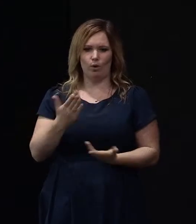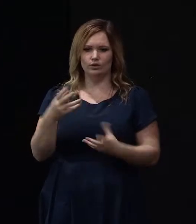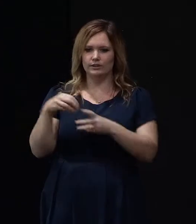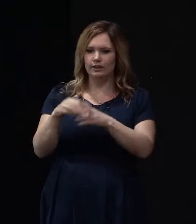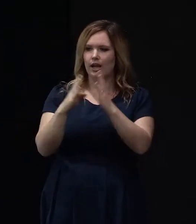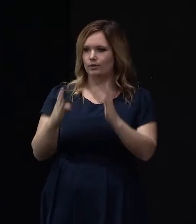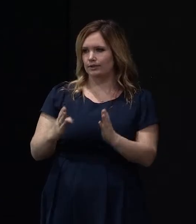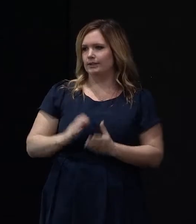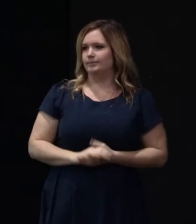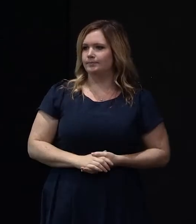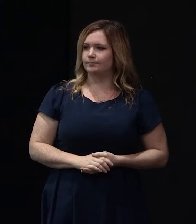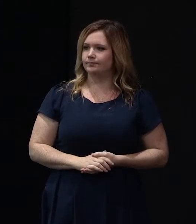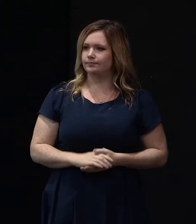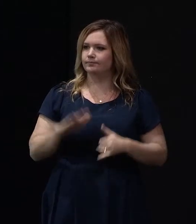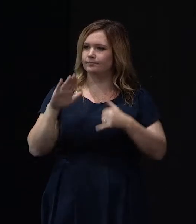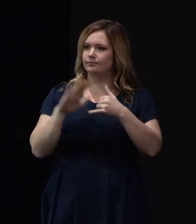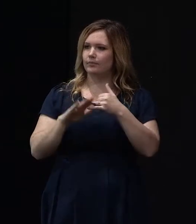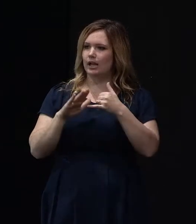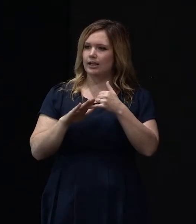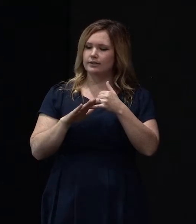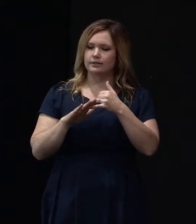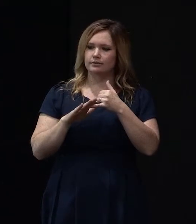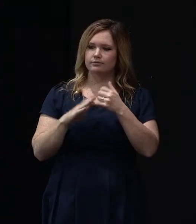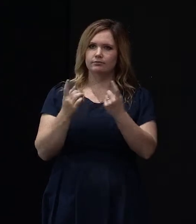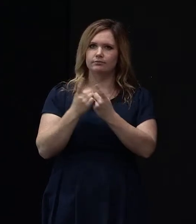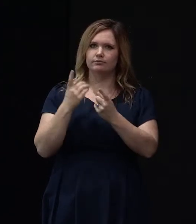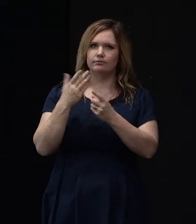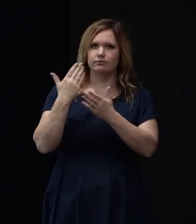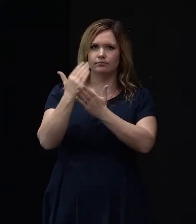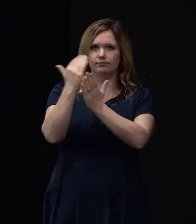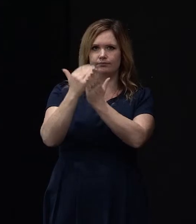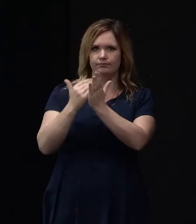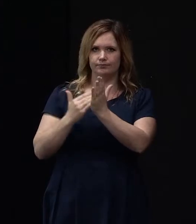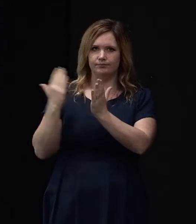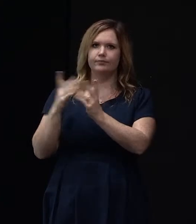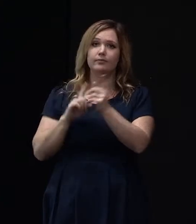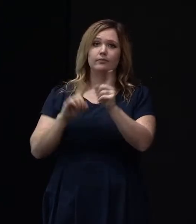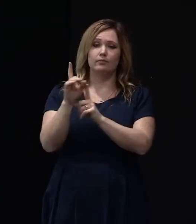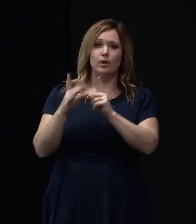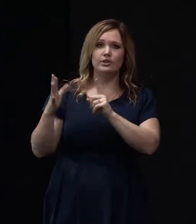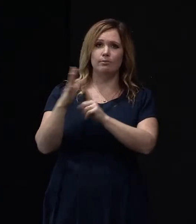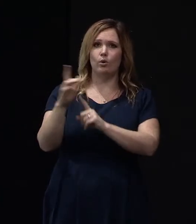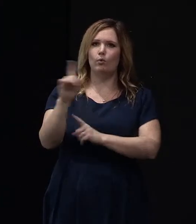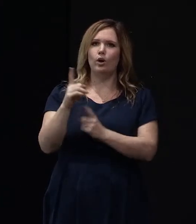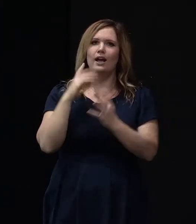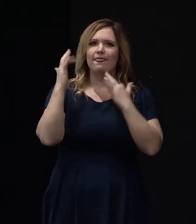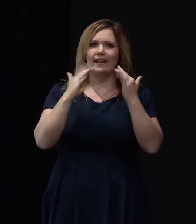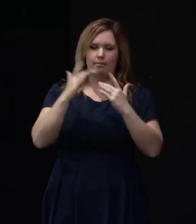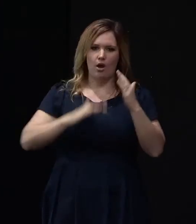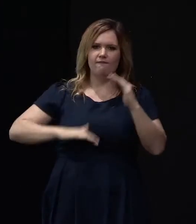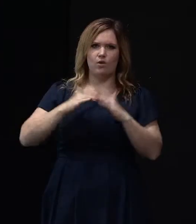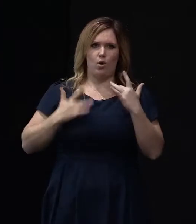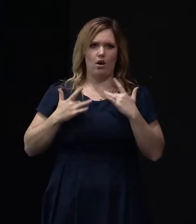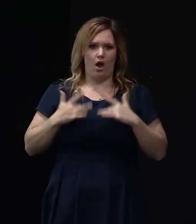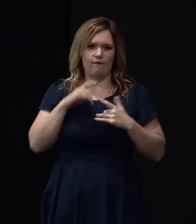And the last one at the bottom of that list there is perhaps one of the most important things, and that's considering lifetime design. Now